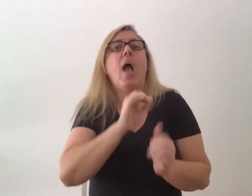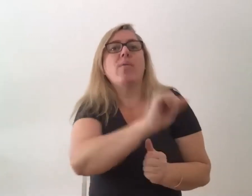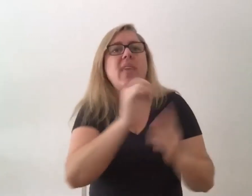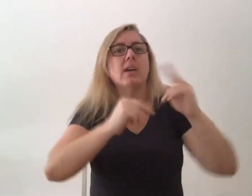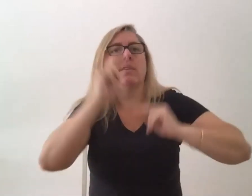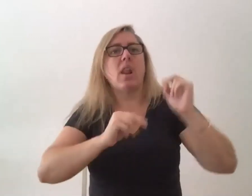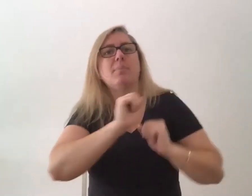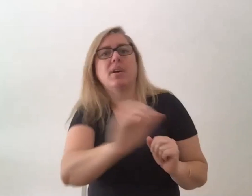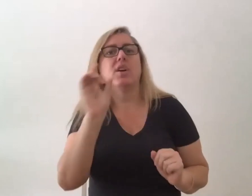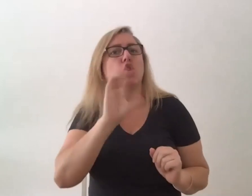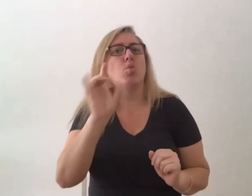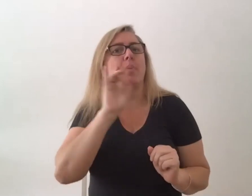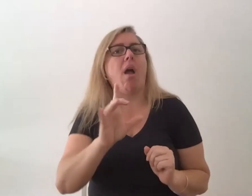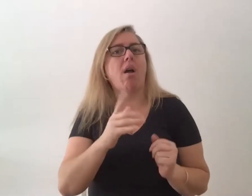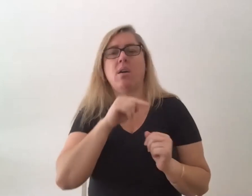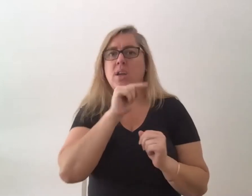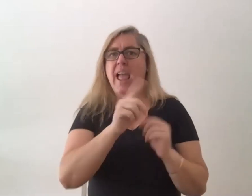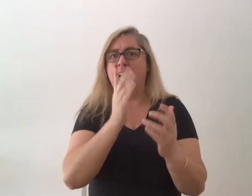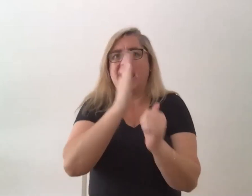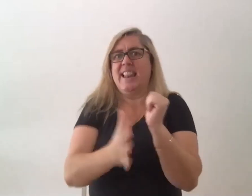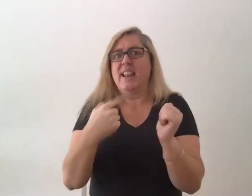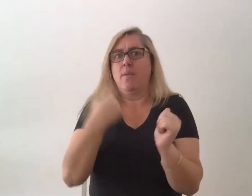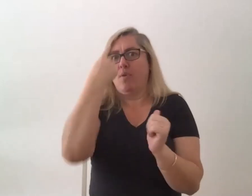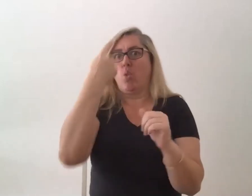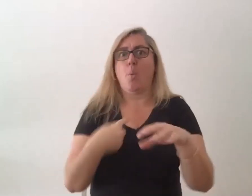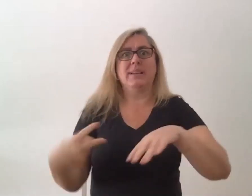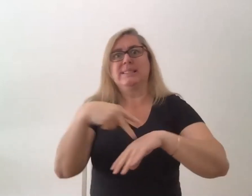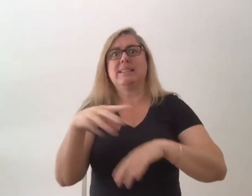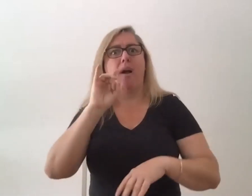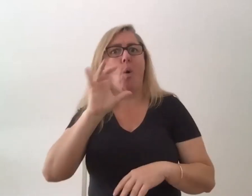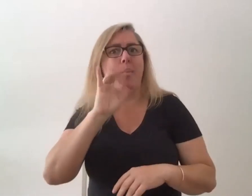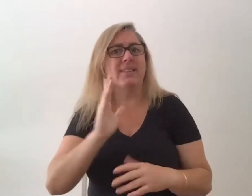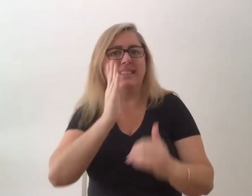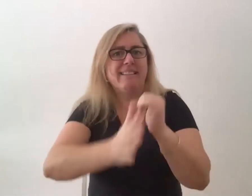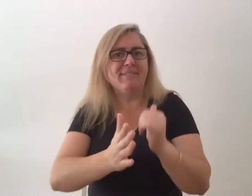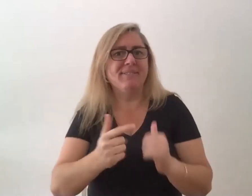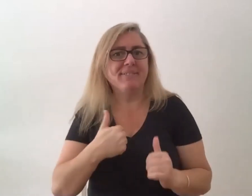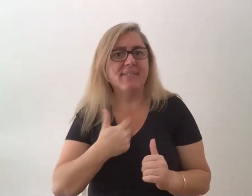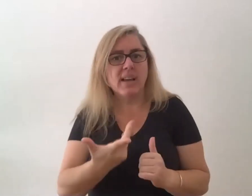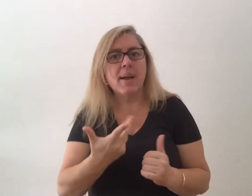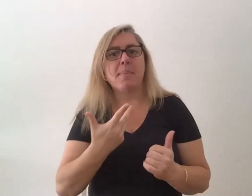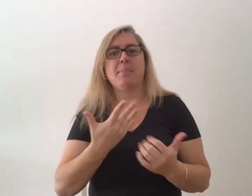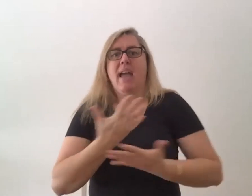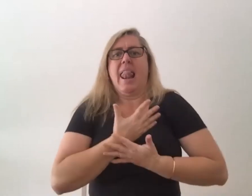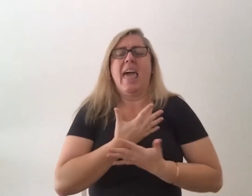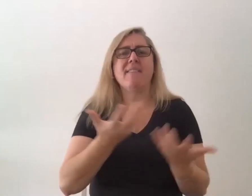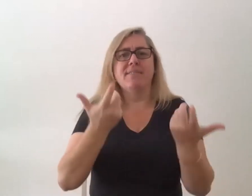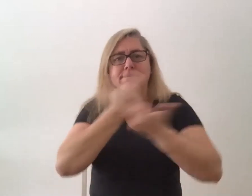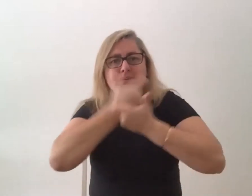comedy ever. But I've always loved laughing at silly things. And, you know, I'm from Wales.